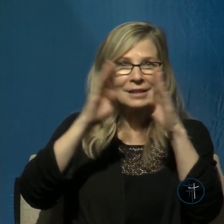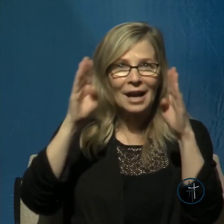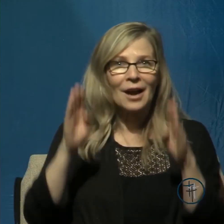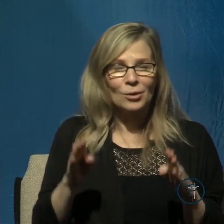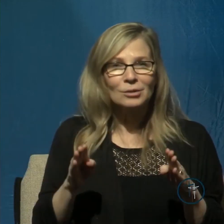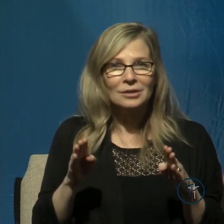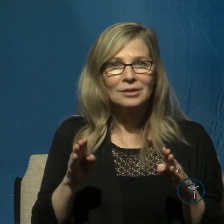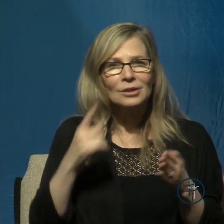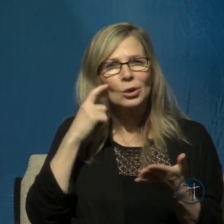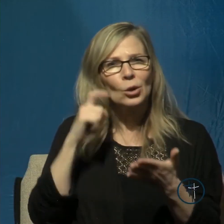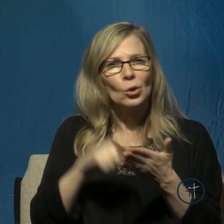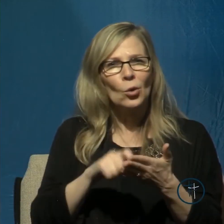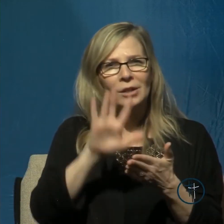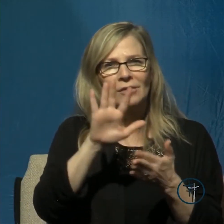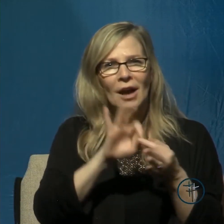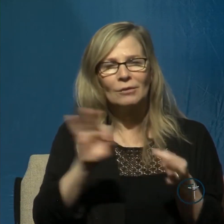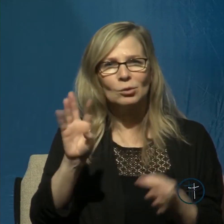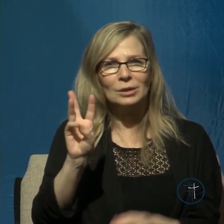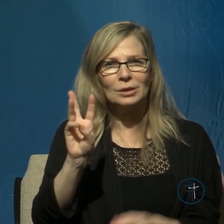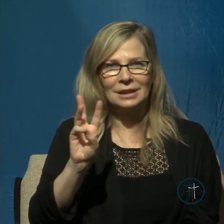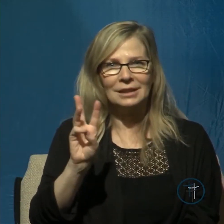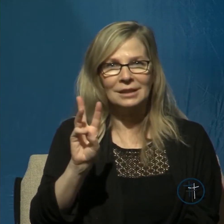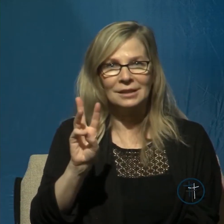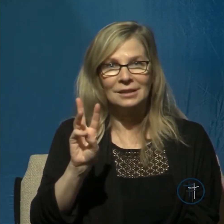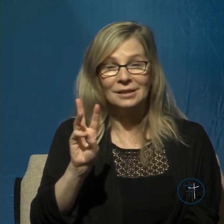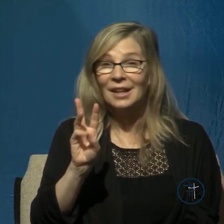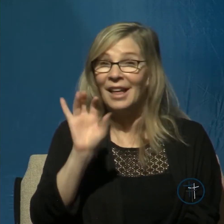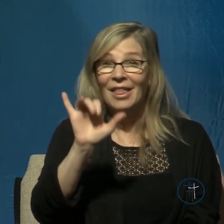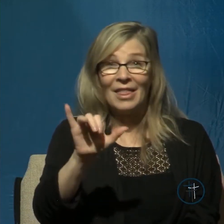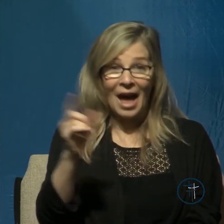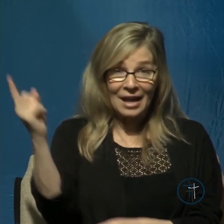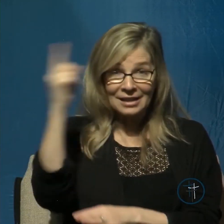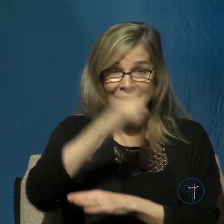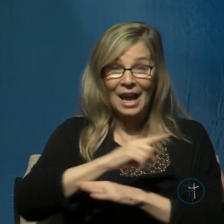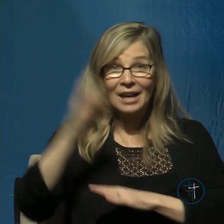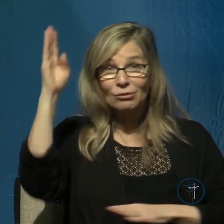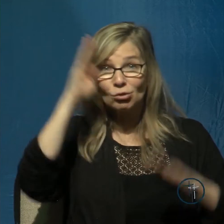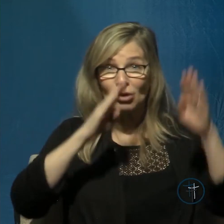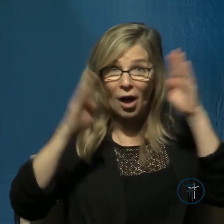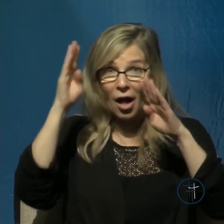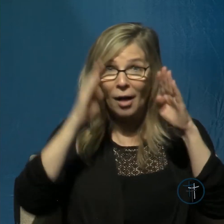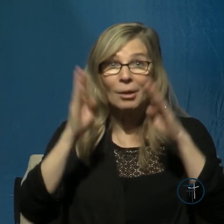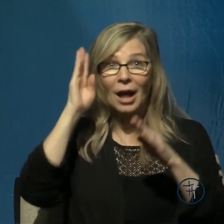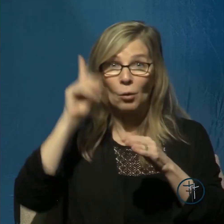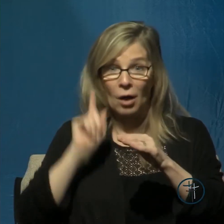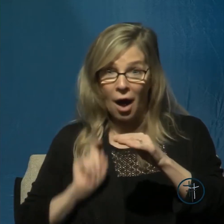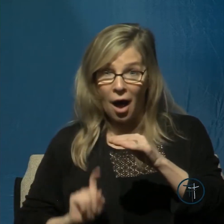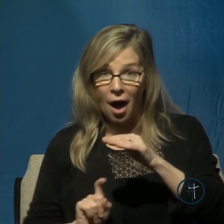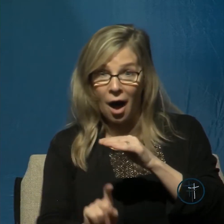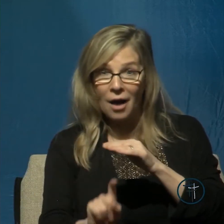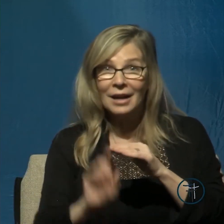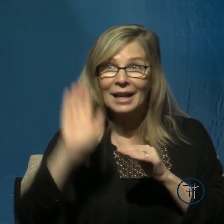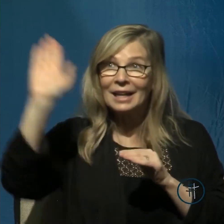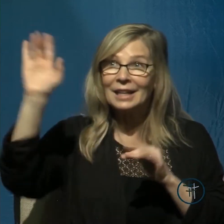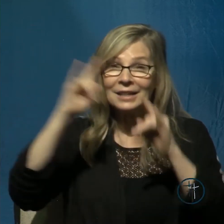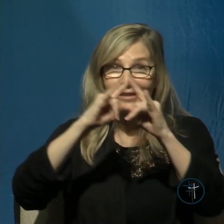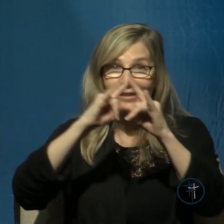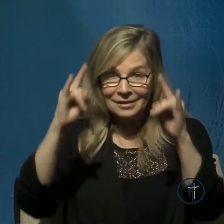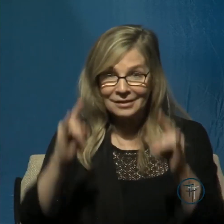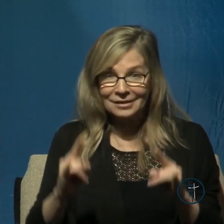verses 5 through 6 for in the day of trouble he will conceal me in his tabernacle in the secret place of his tent he'll hide